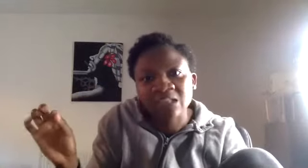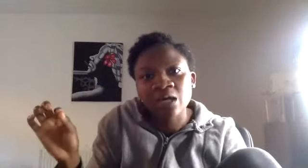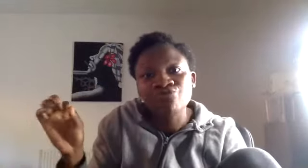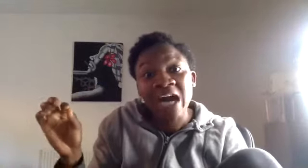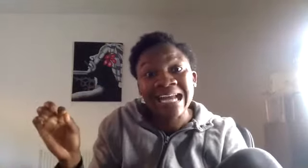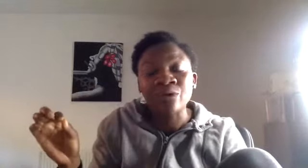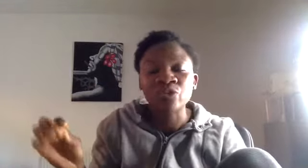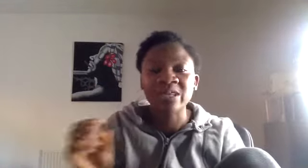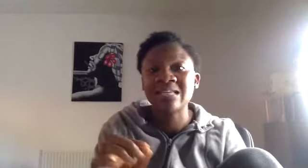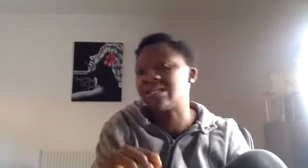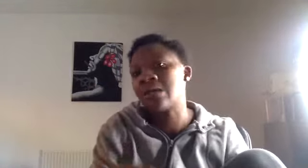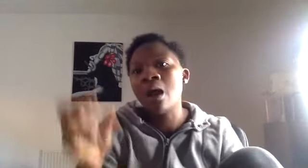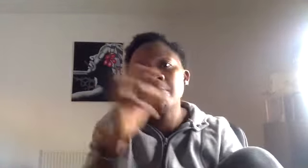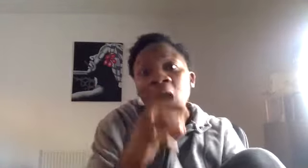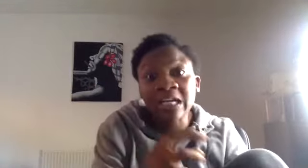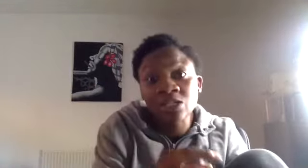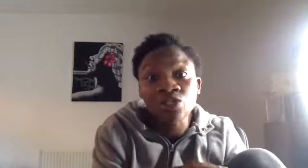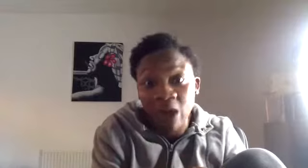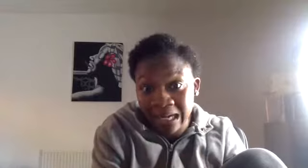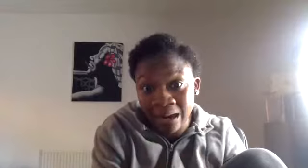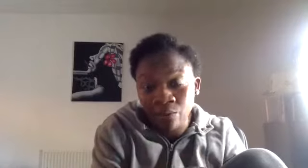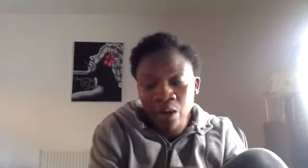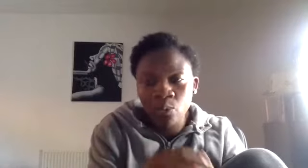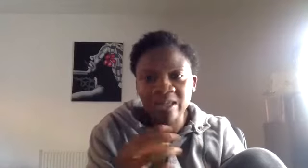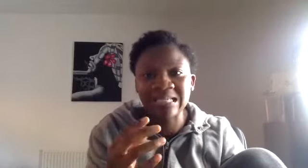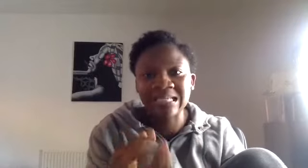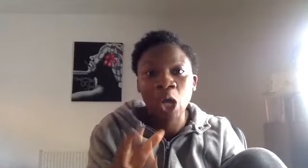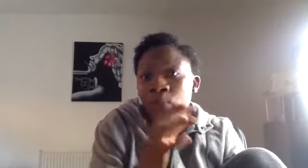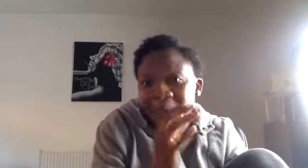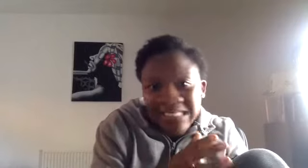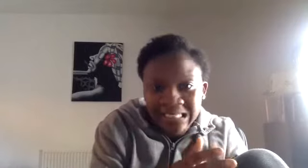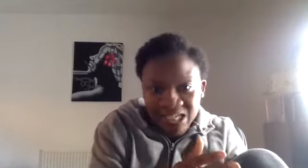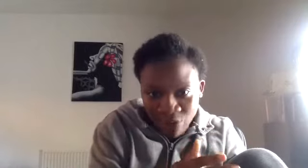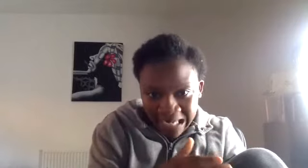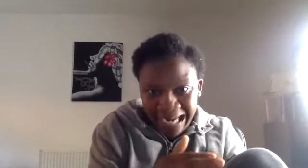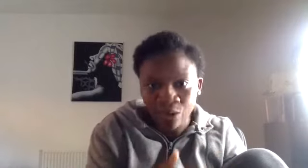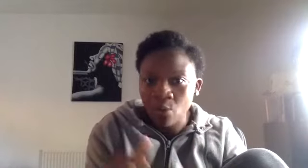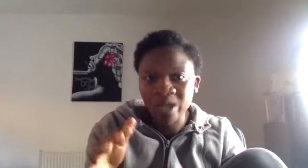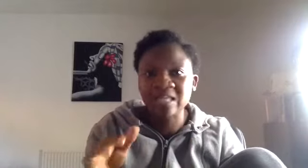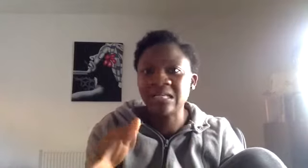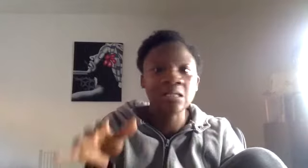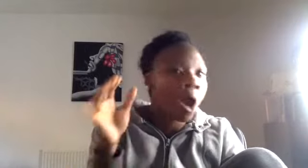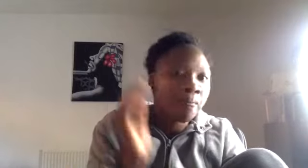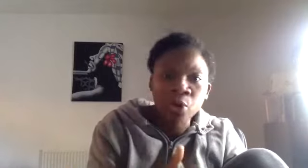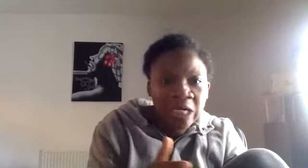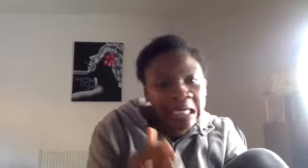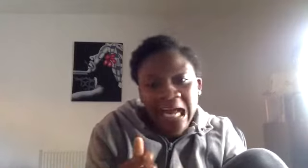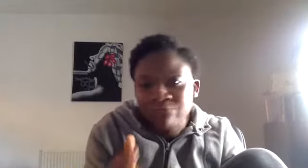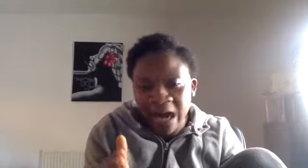right now? So whether this is Parkinson's right now, whether this is obesity right now, whether this is a broken leg right